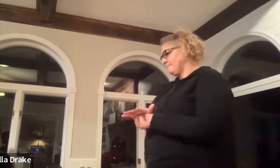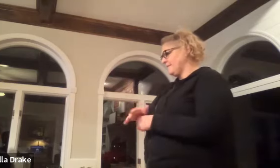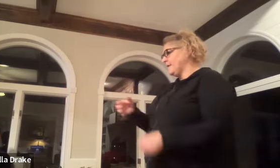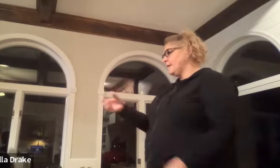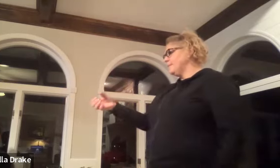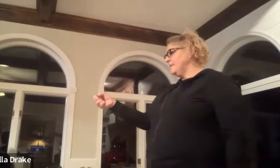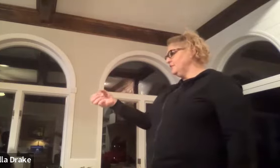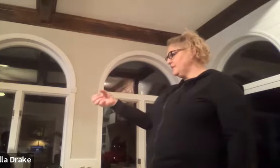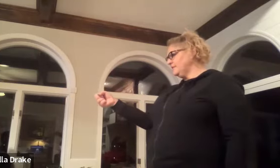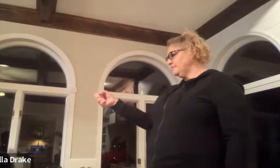milk